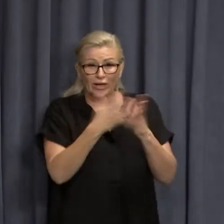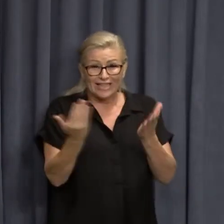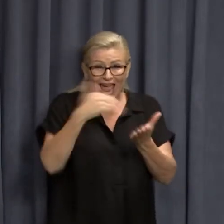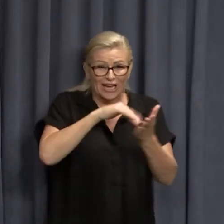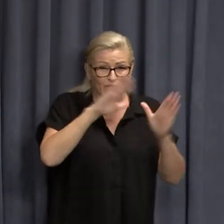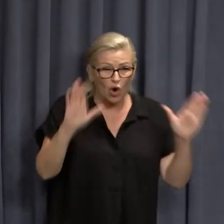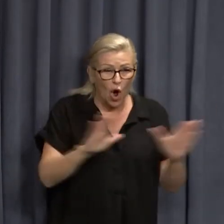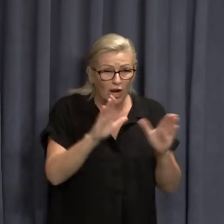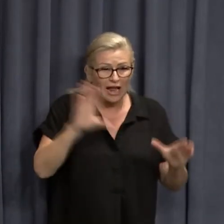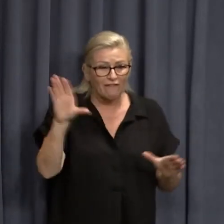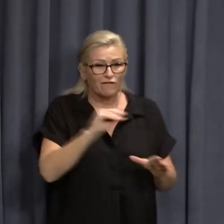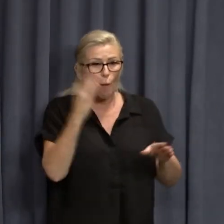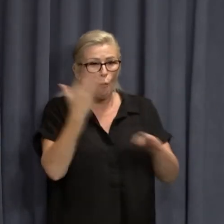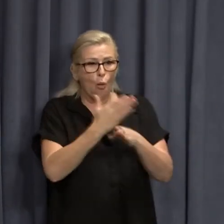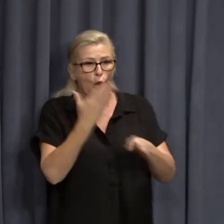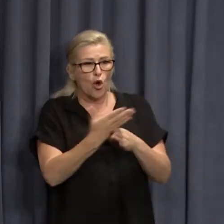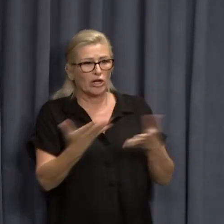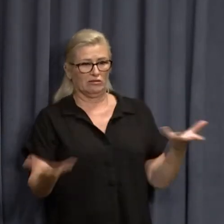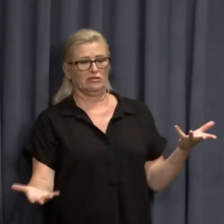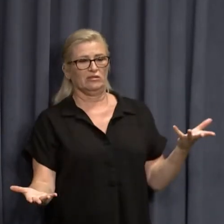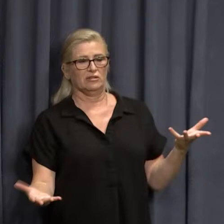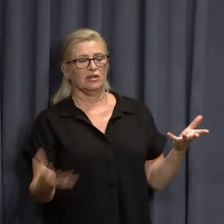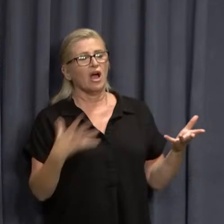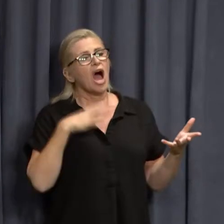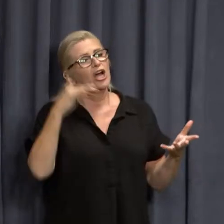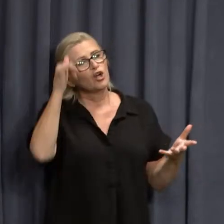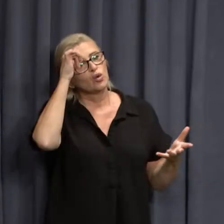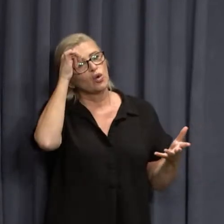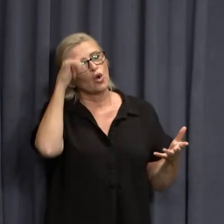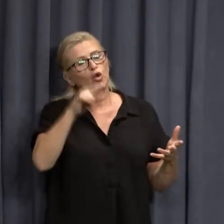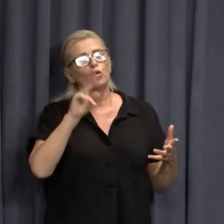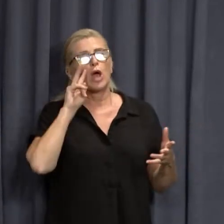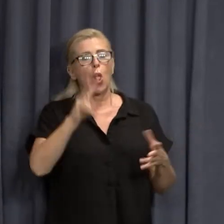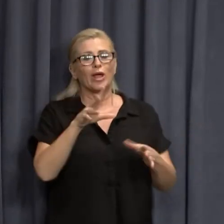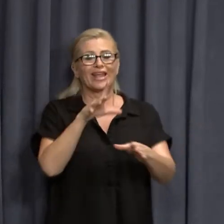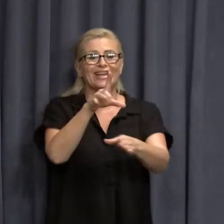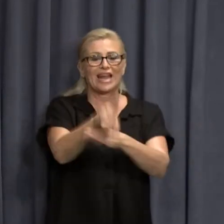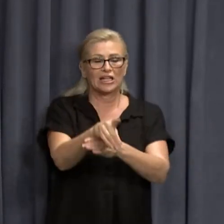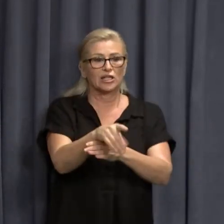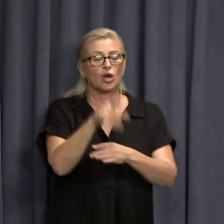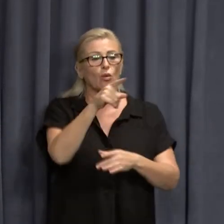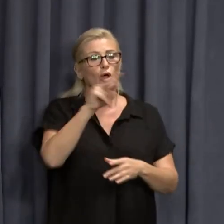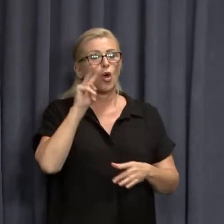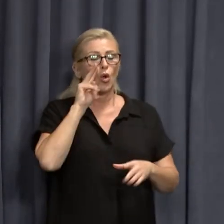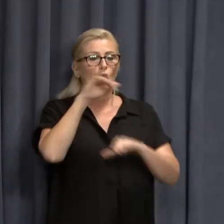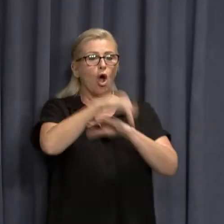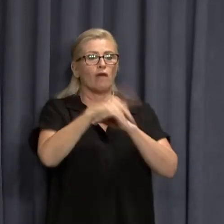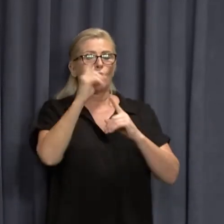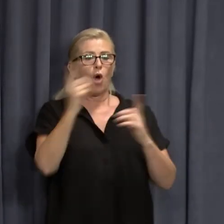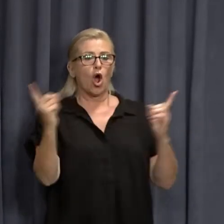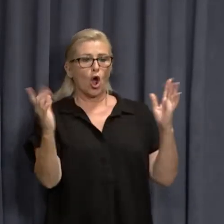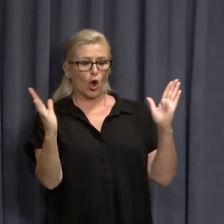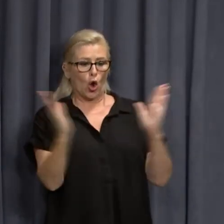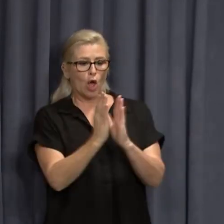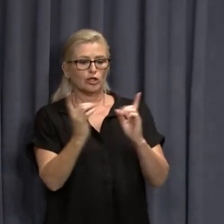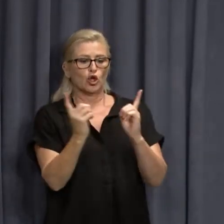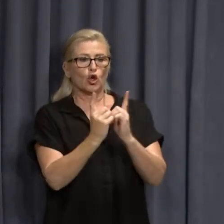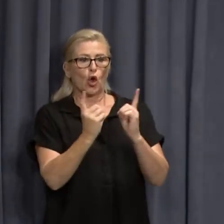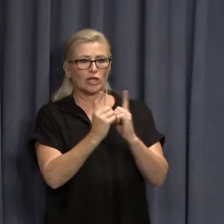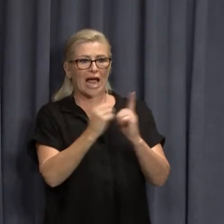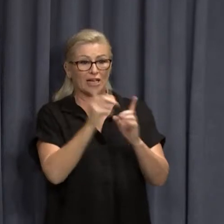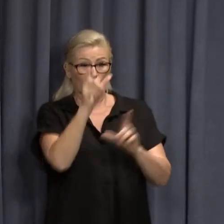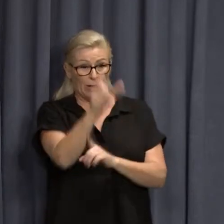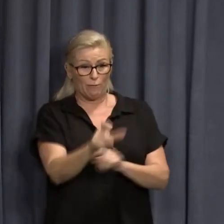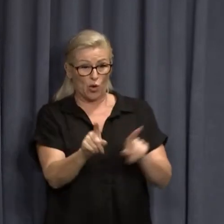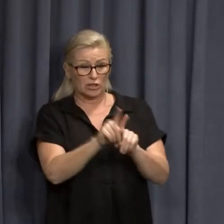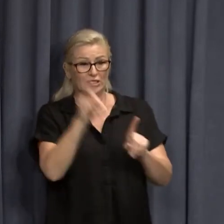take off work. Is there any indication? I know you said you'll be looking at it next week. Will you be looking at the definitions of close contacts to reduce that quarantine period